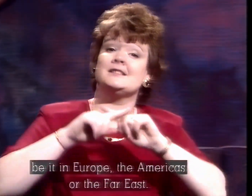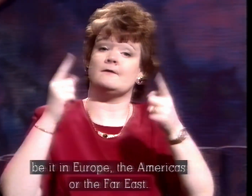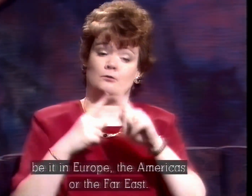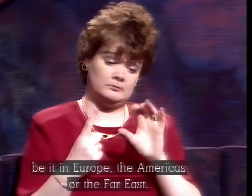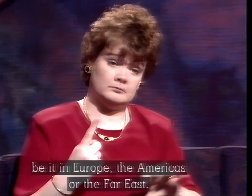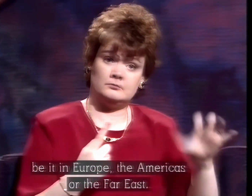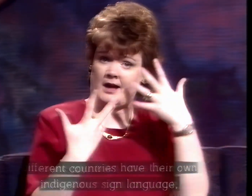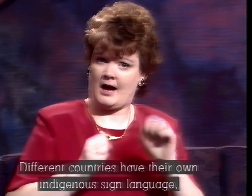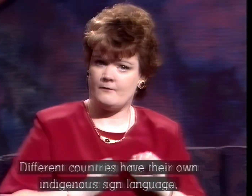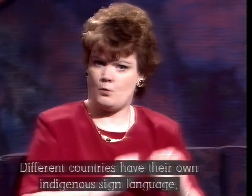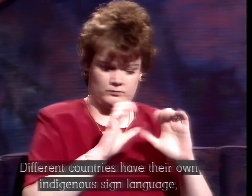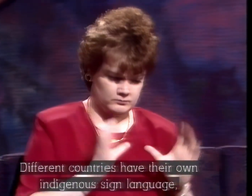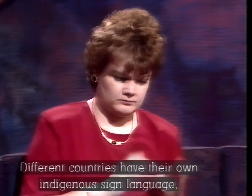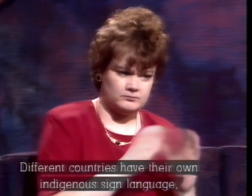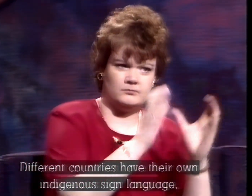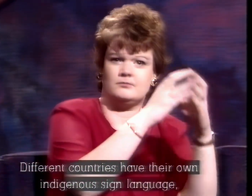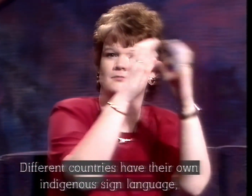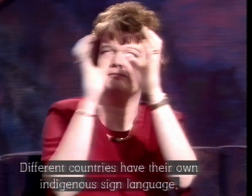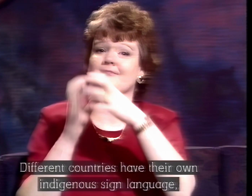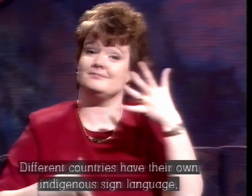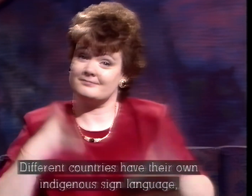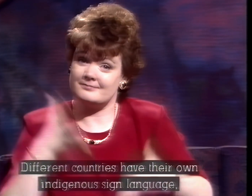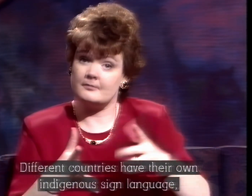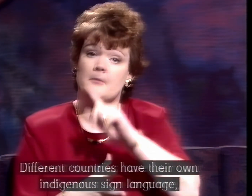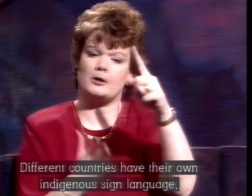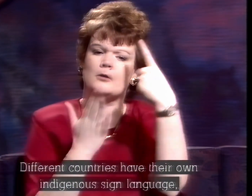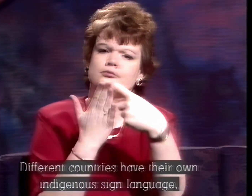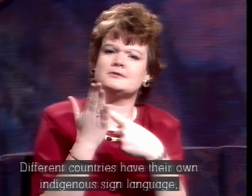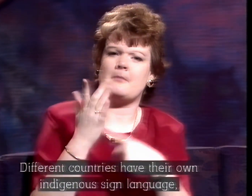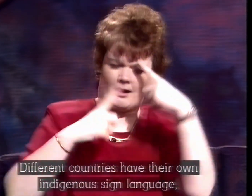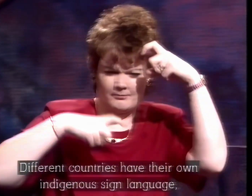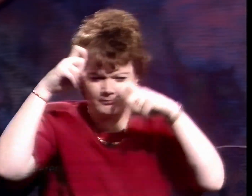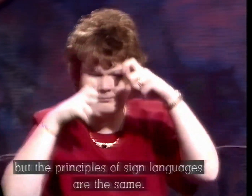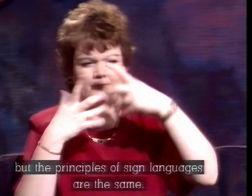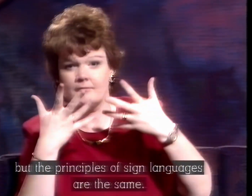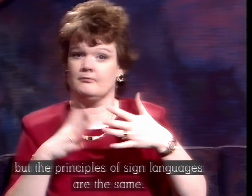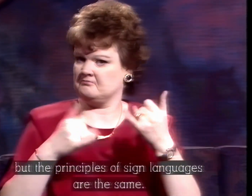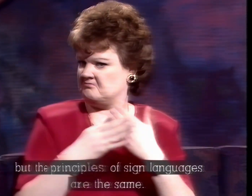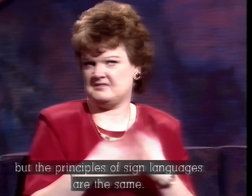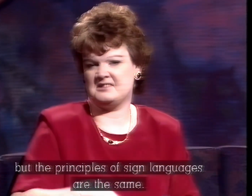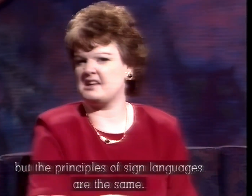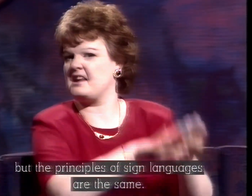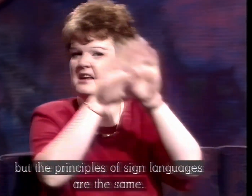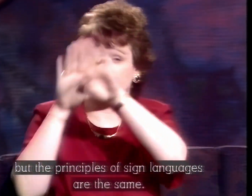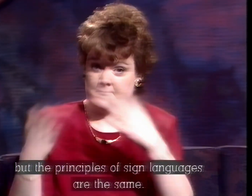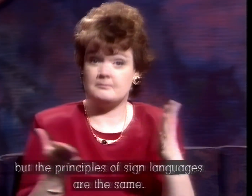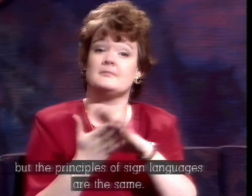Far East. Different countries have their own indigenous sign language, but the principles of sign languages are the same.